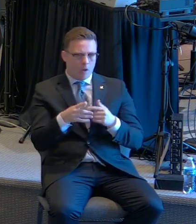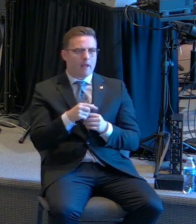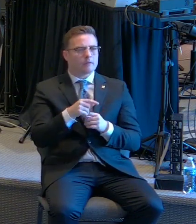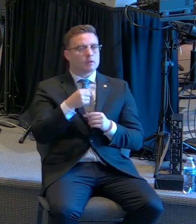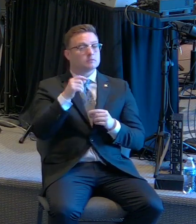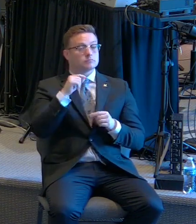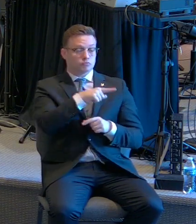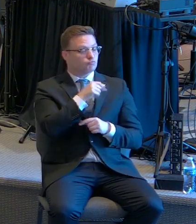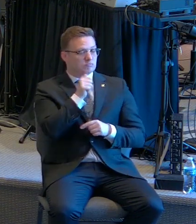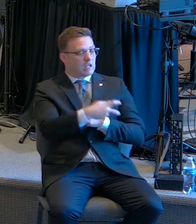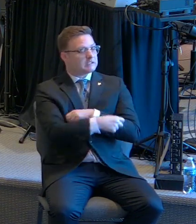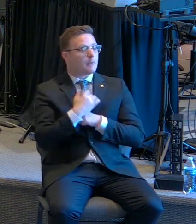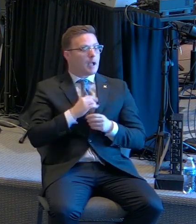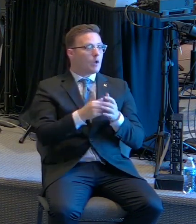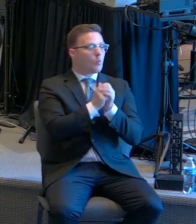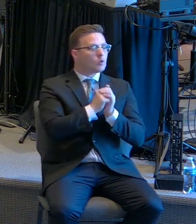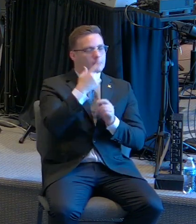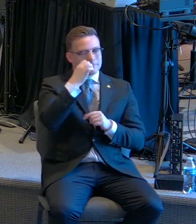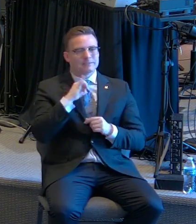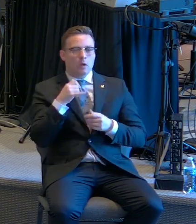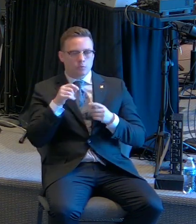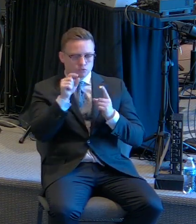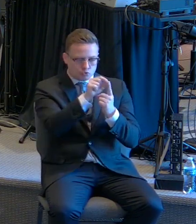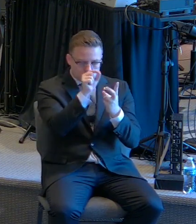from God. I'll choose the fire.